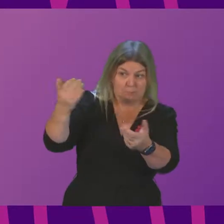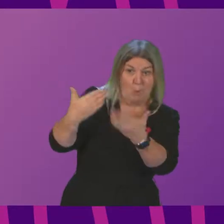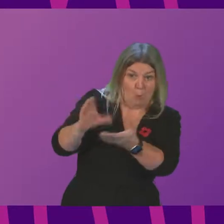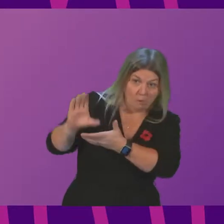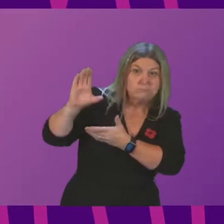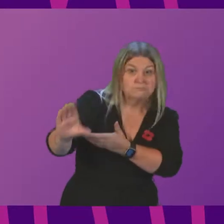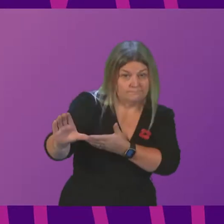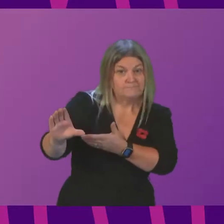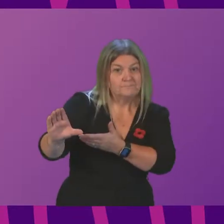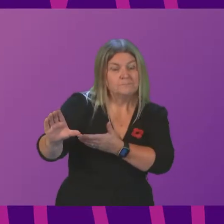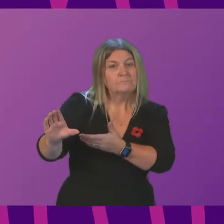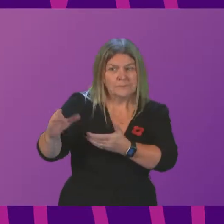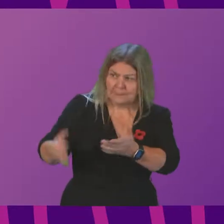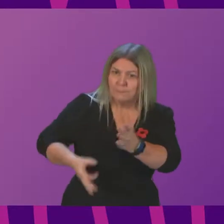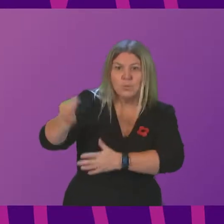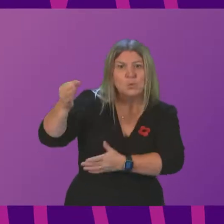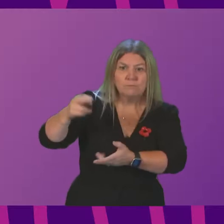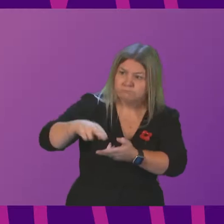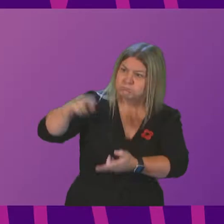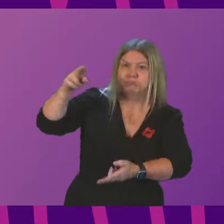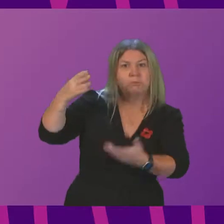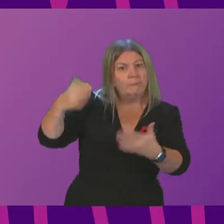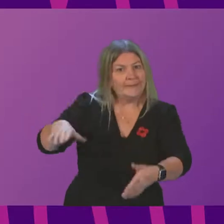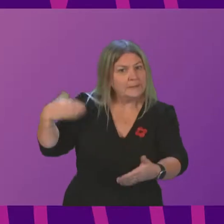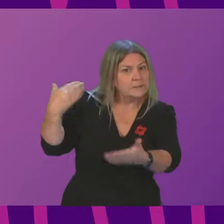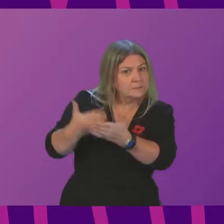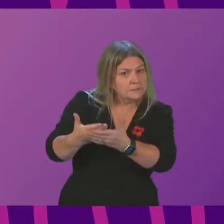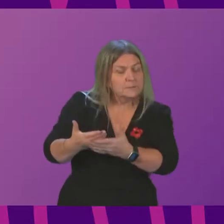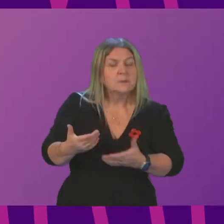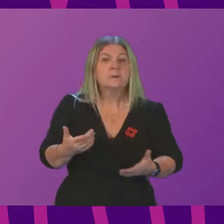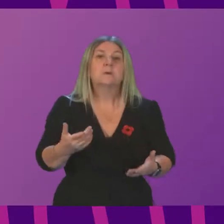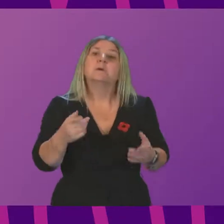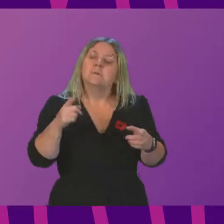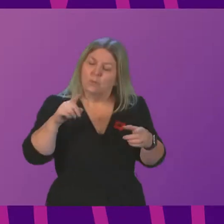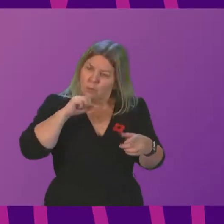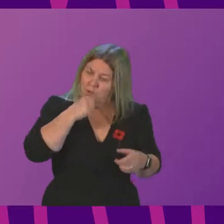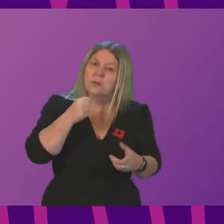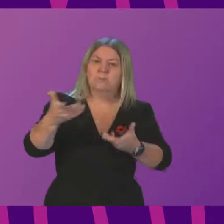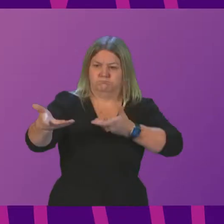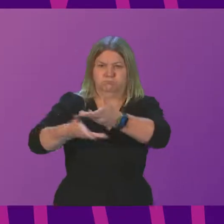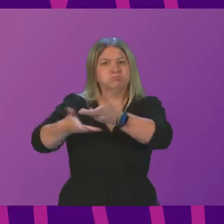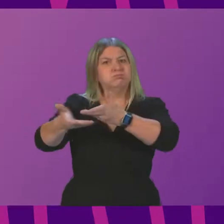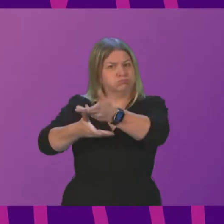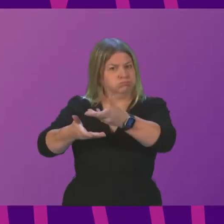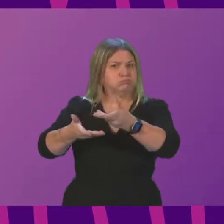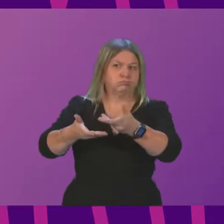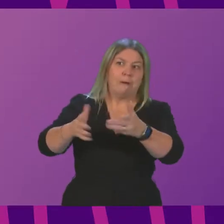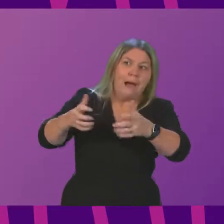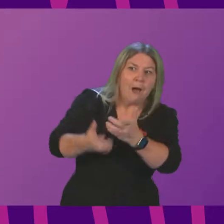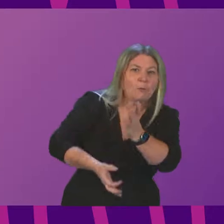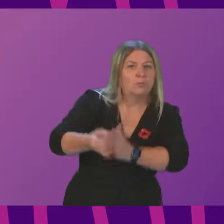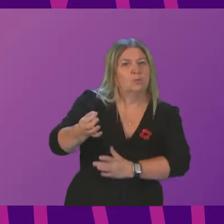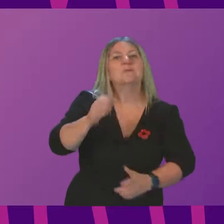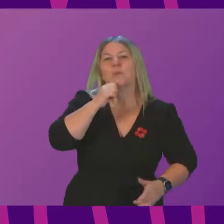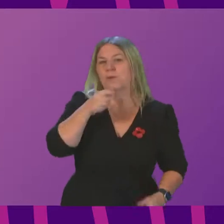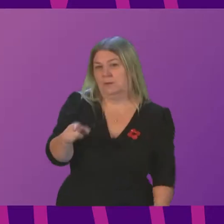we will continue to have dialogue with the Scottish Ambulance Service about how we can support their efforts. We have obviously secured